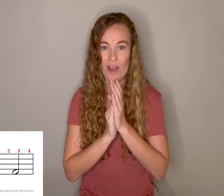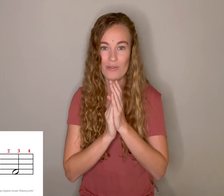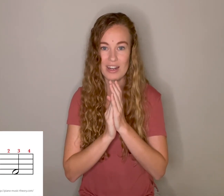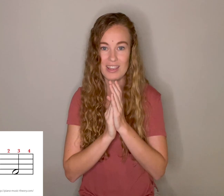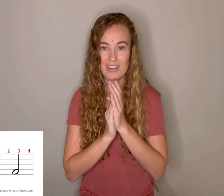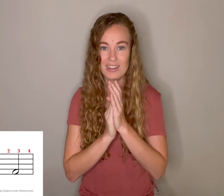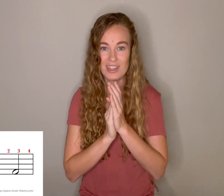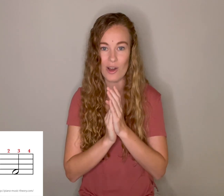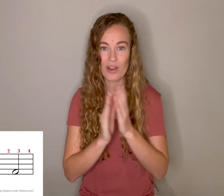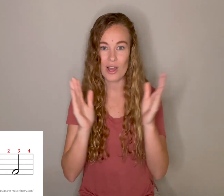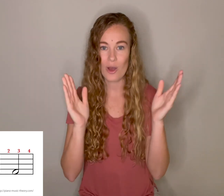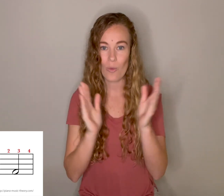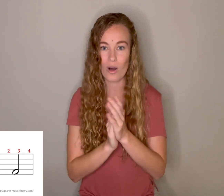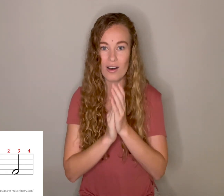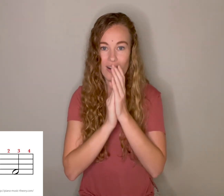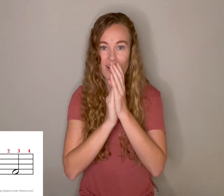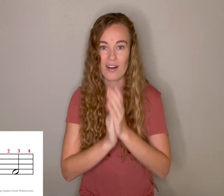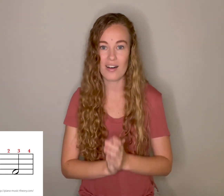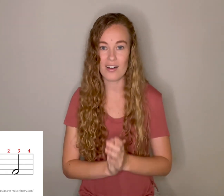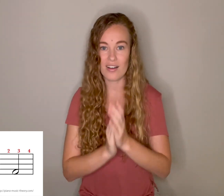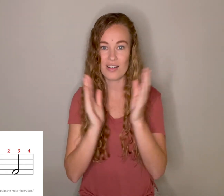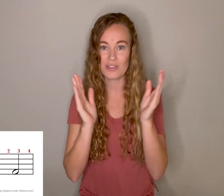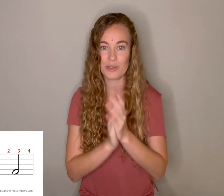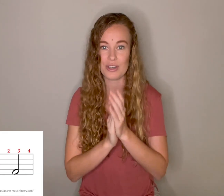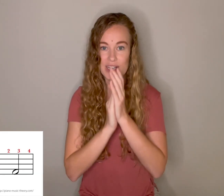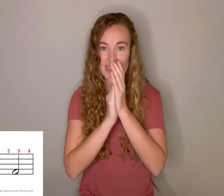ready, go. One, three. Three.